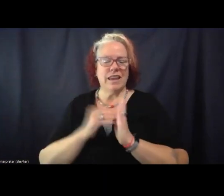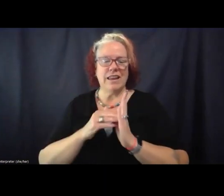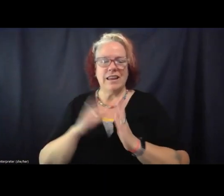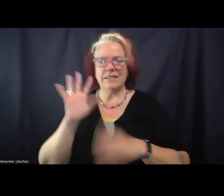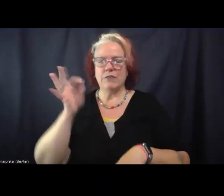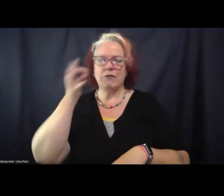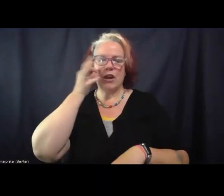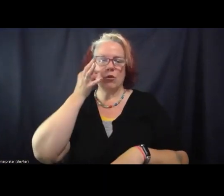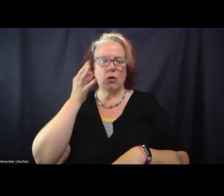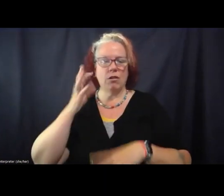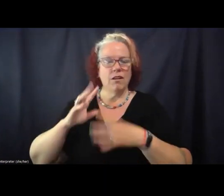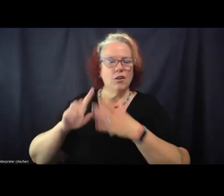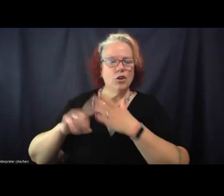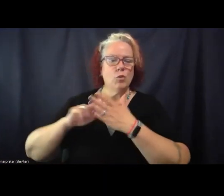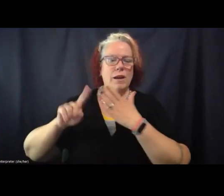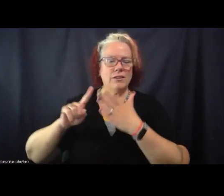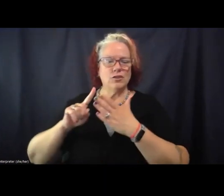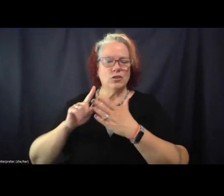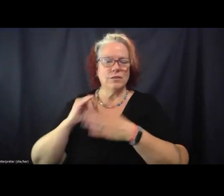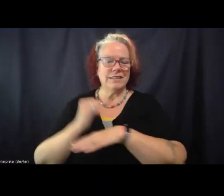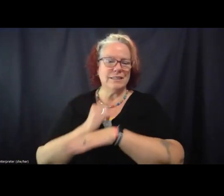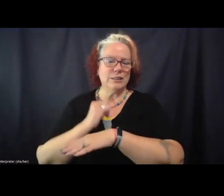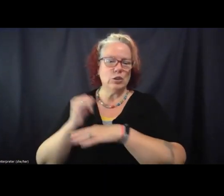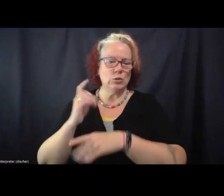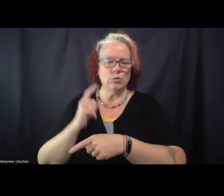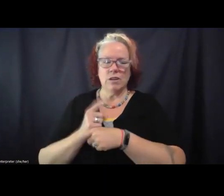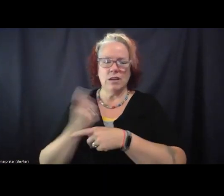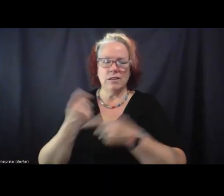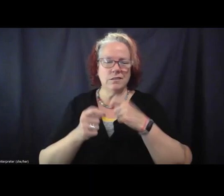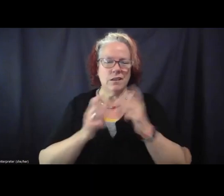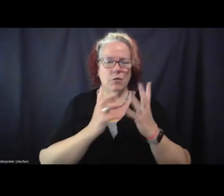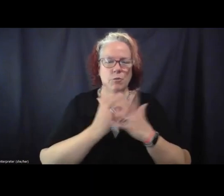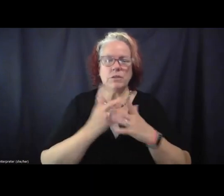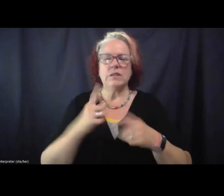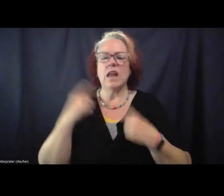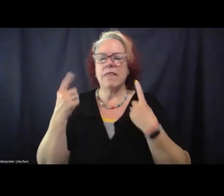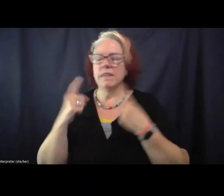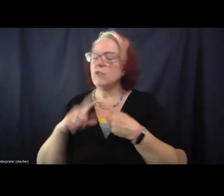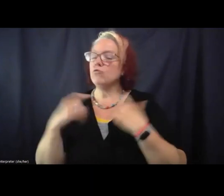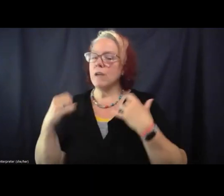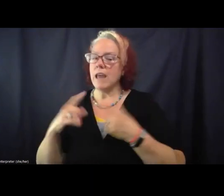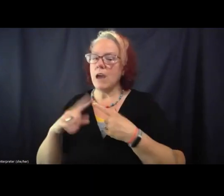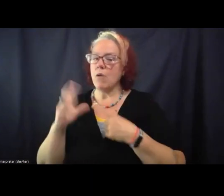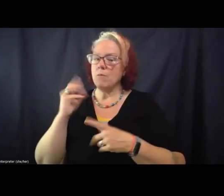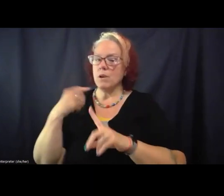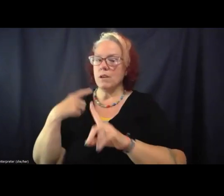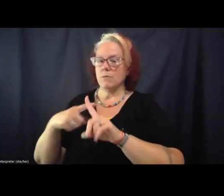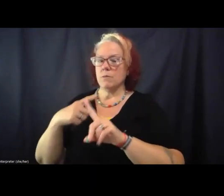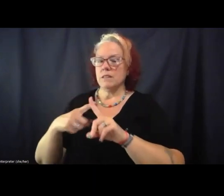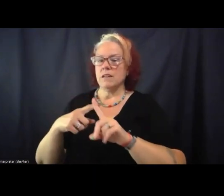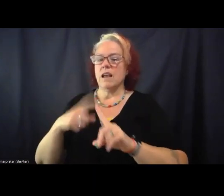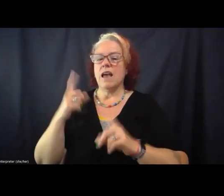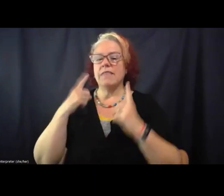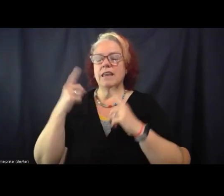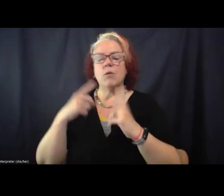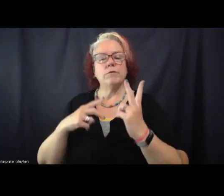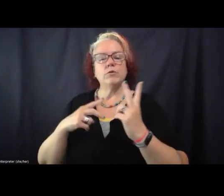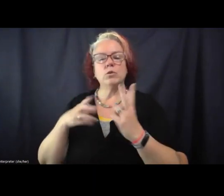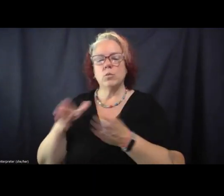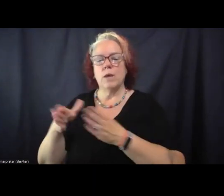I did, yeah, I did end by saying I am, I think at the moment, fairly optimistic. I think I'd answer your question, Rachel, in two ways.